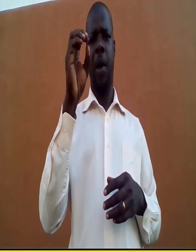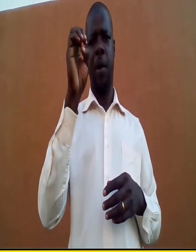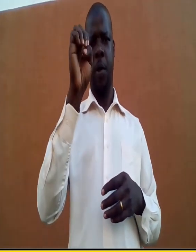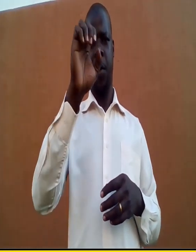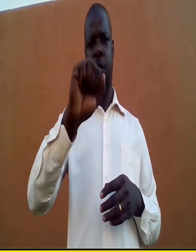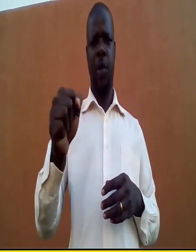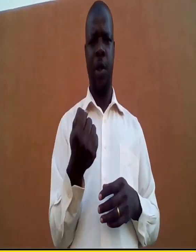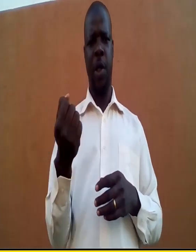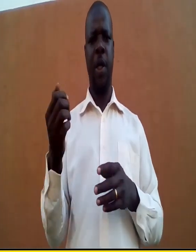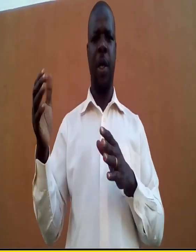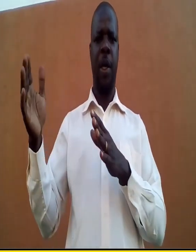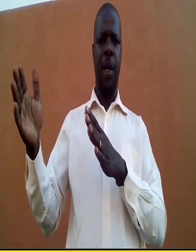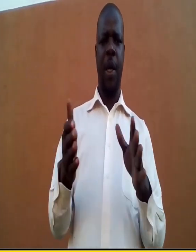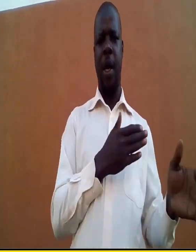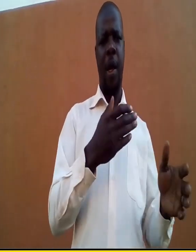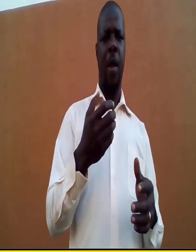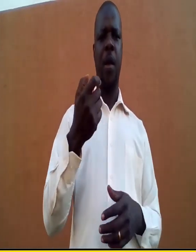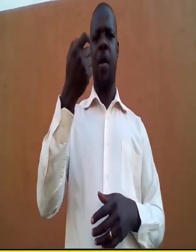is its sign.